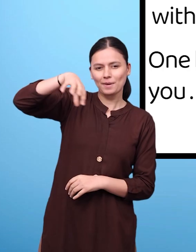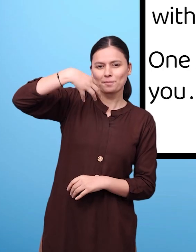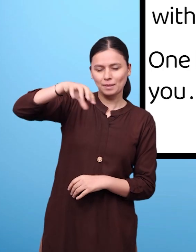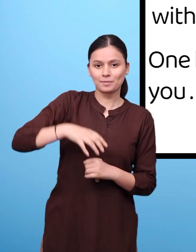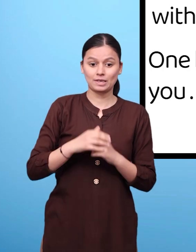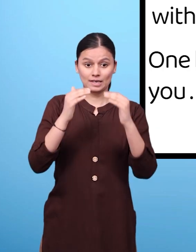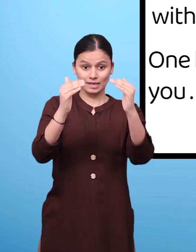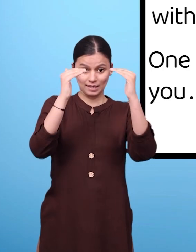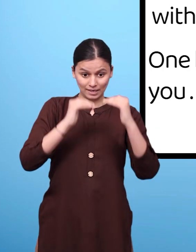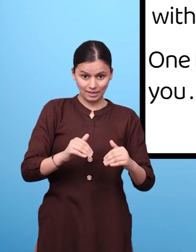a cajon